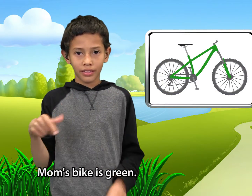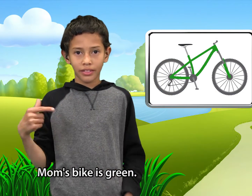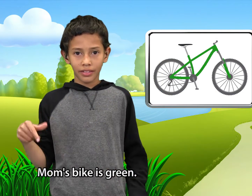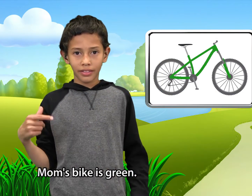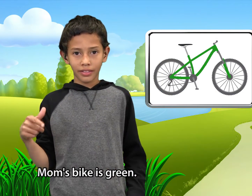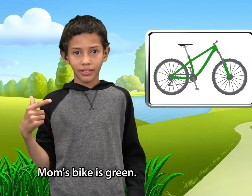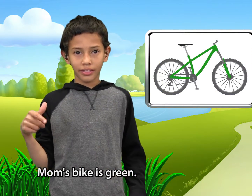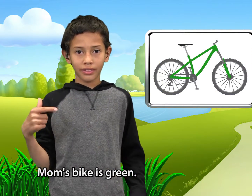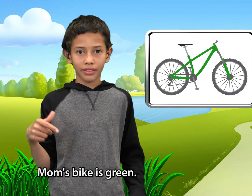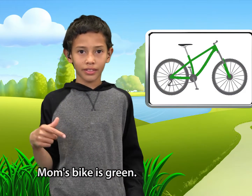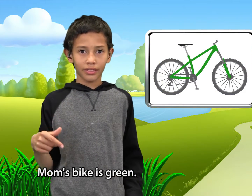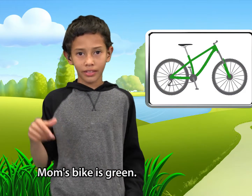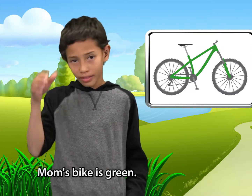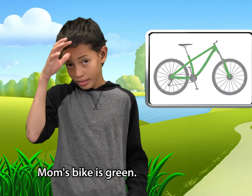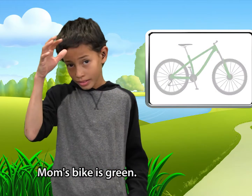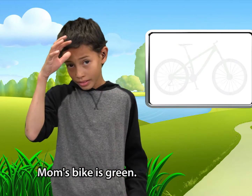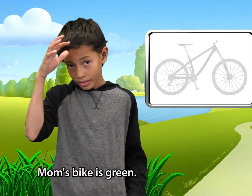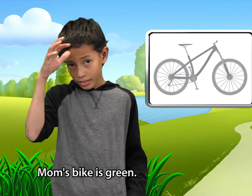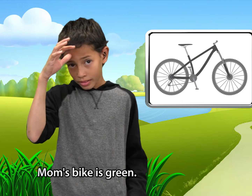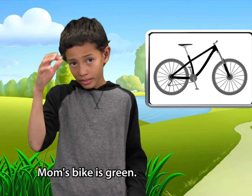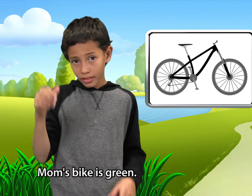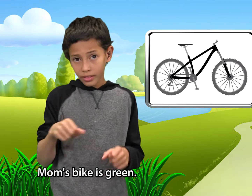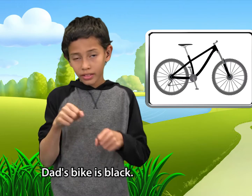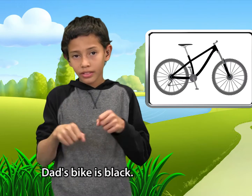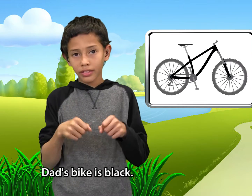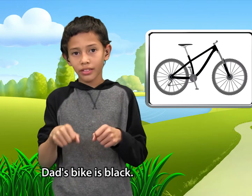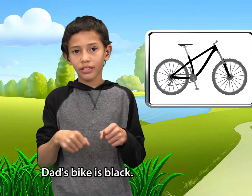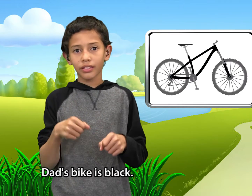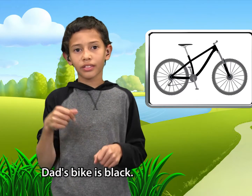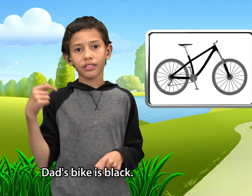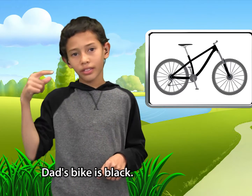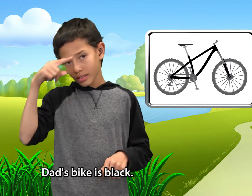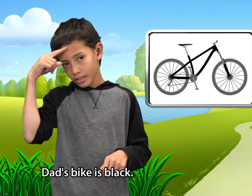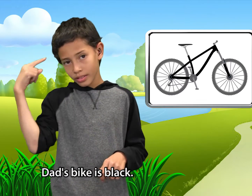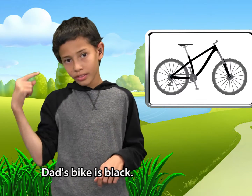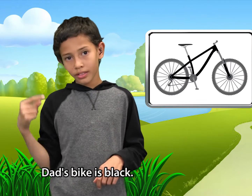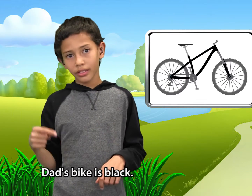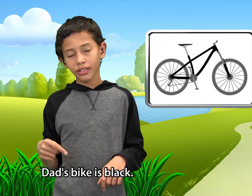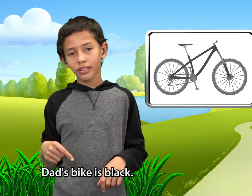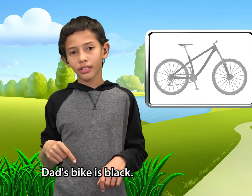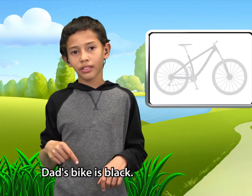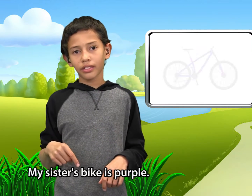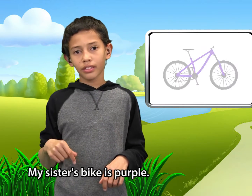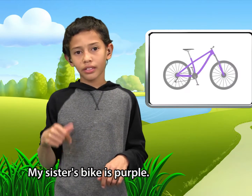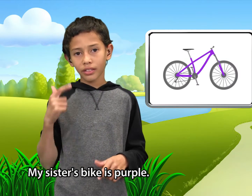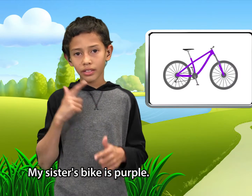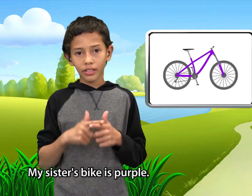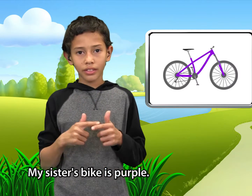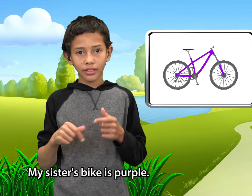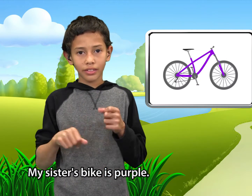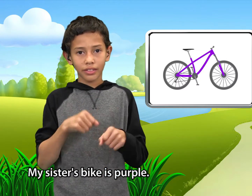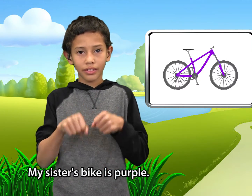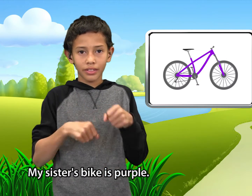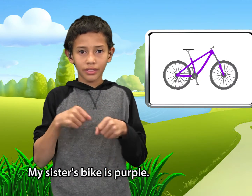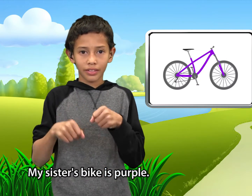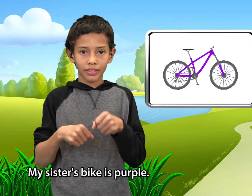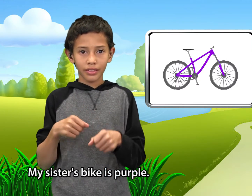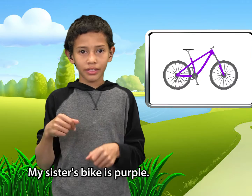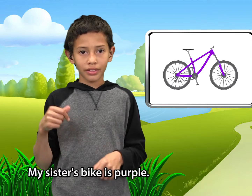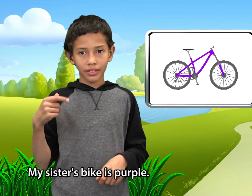is green dad's bike is black my sister's bike is purple